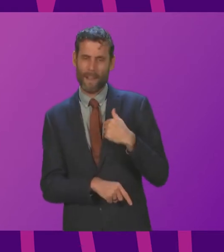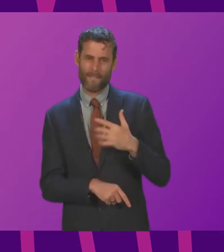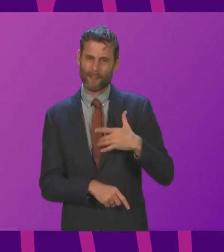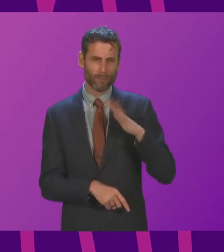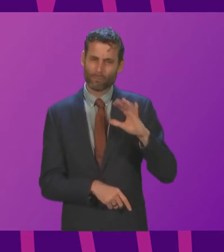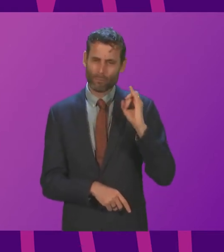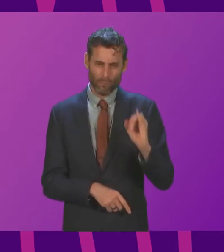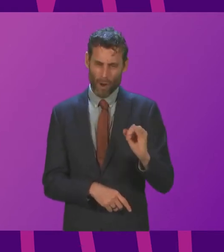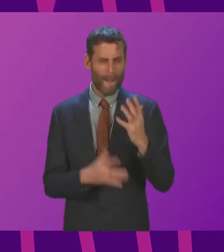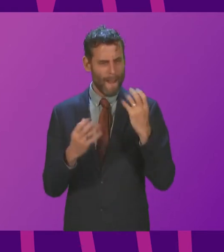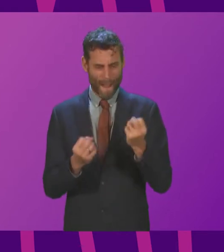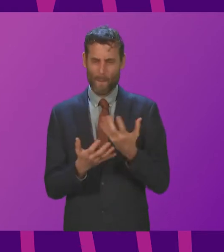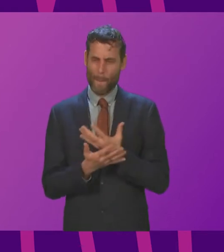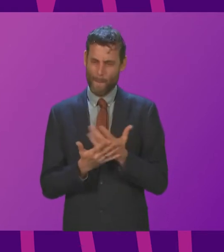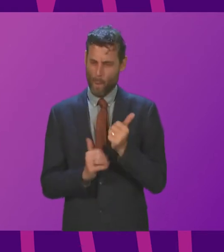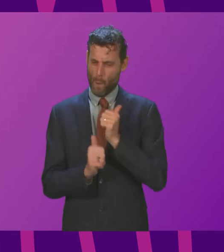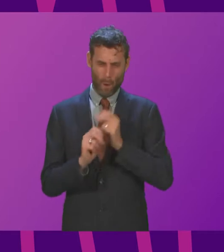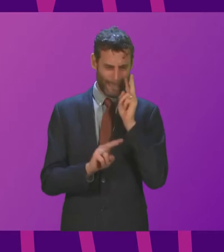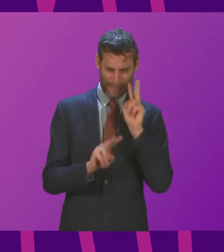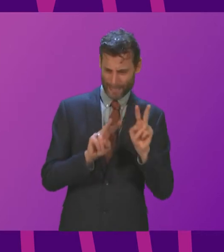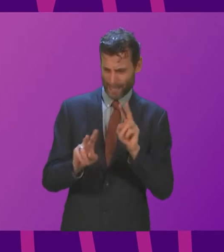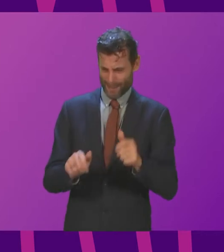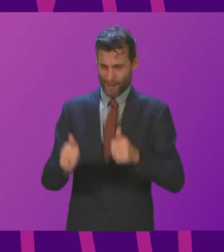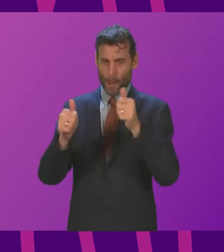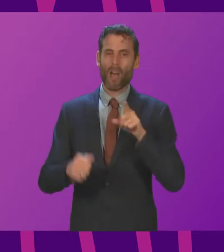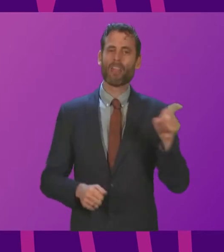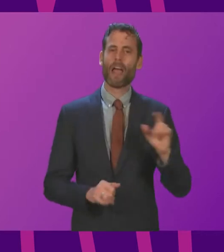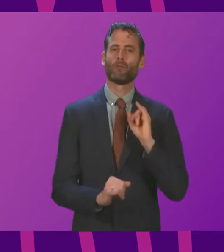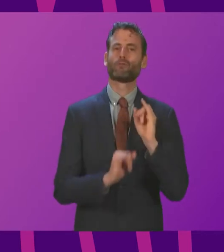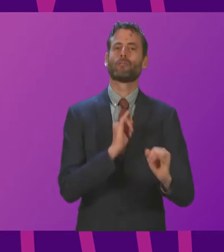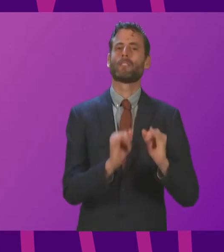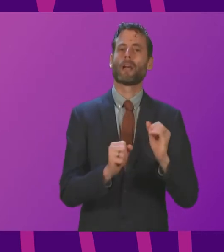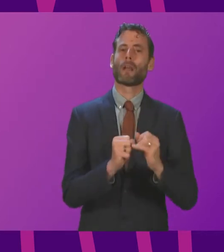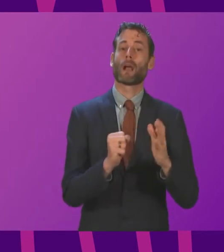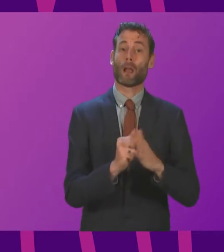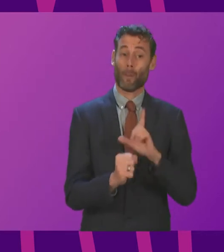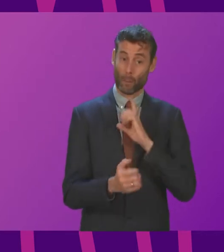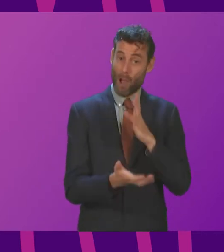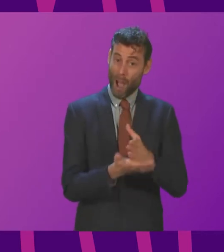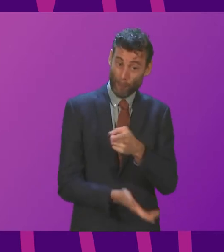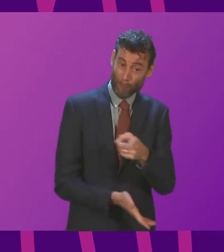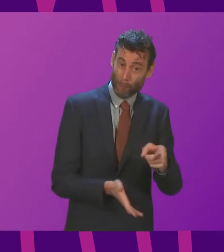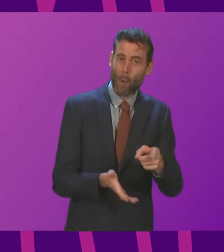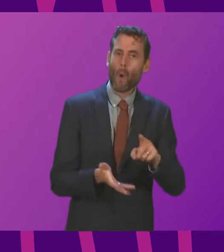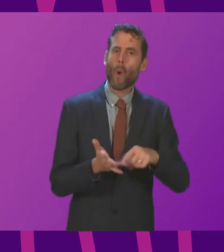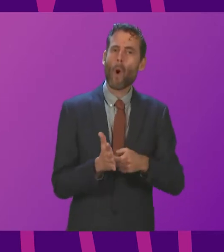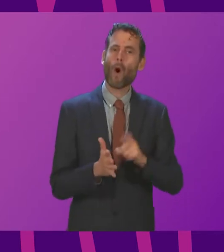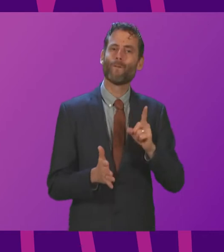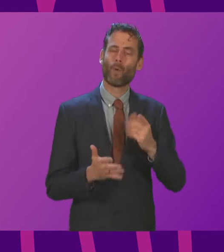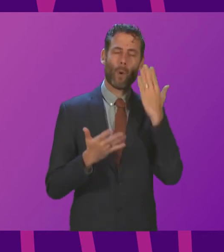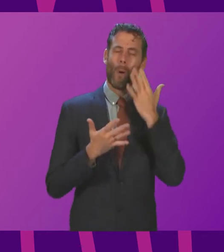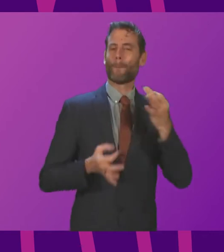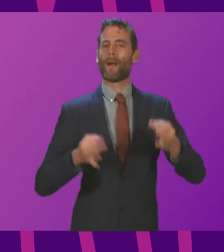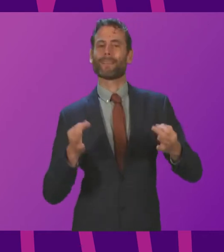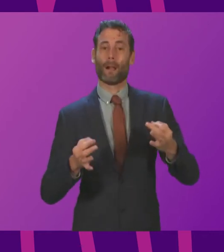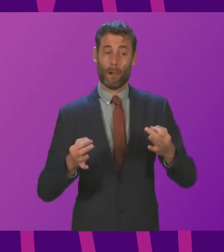disservice to the city and to people who live there and they are doing that for political purposes not in the interests of the city. Thank you.